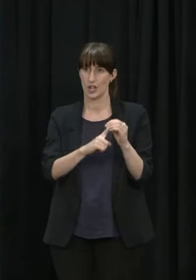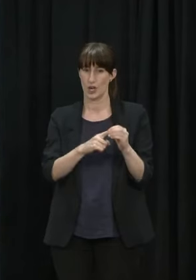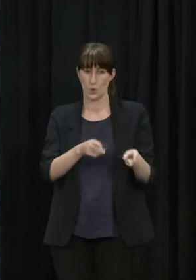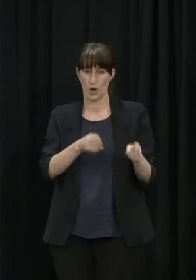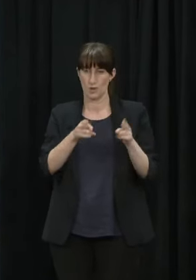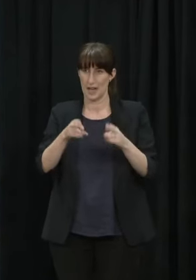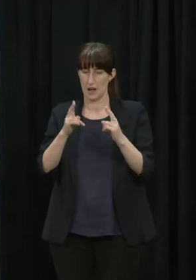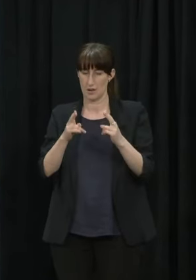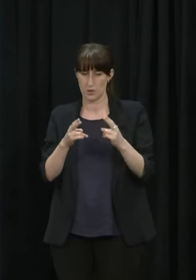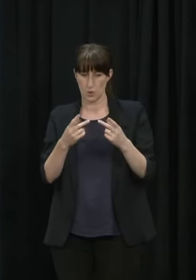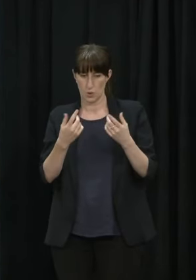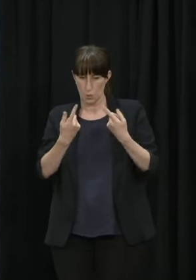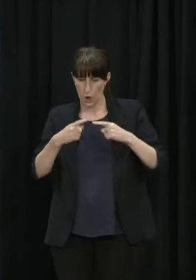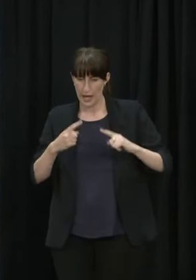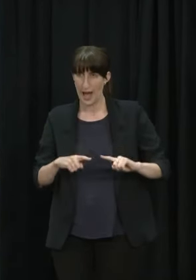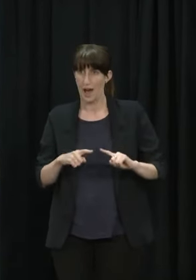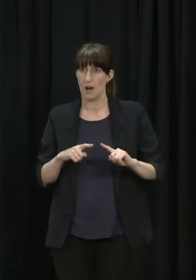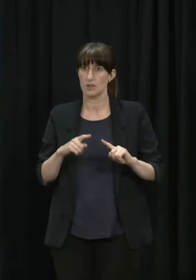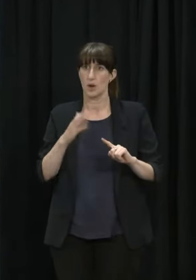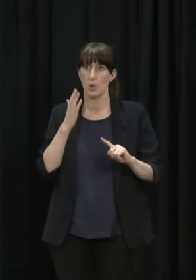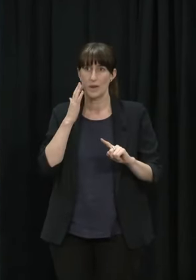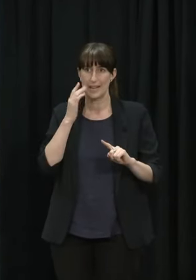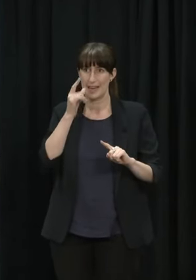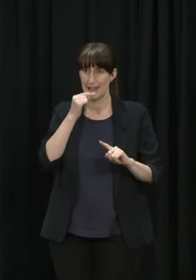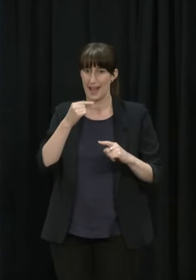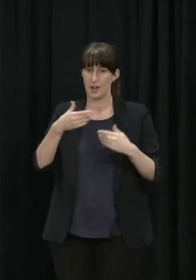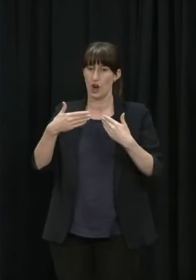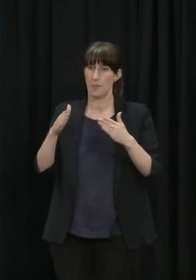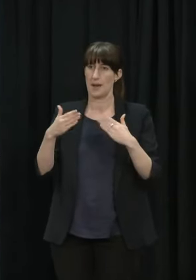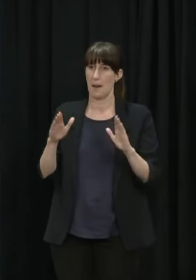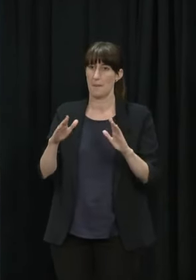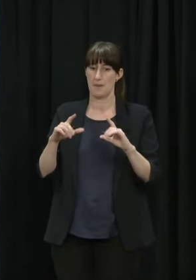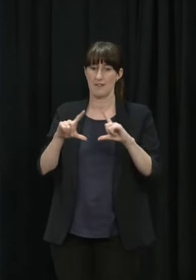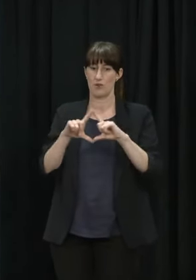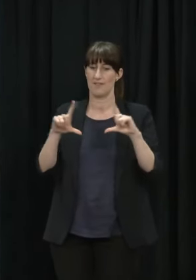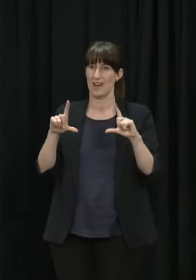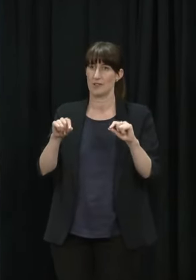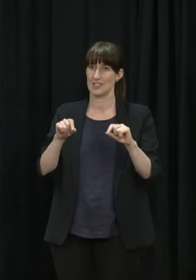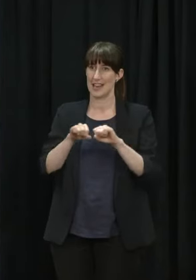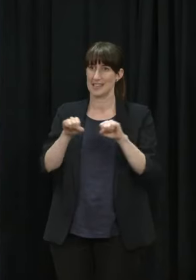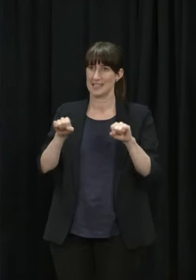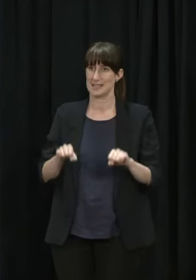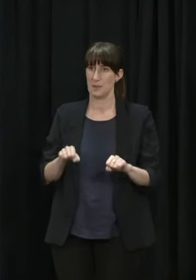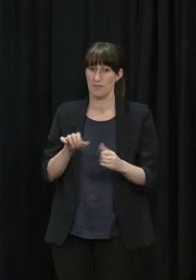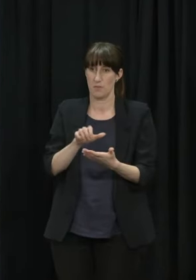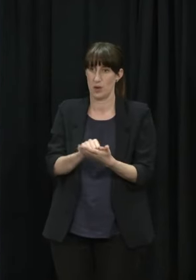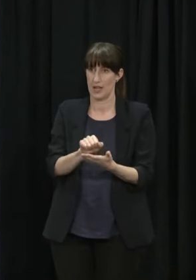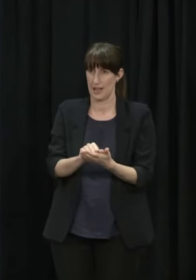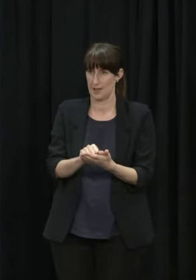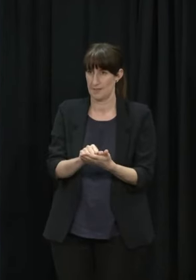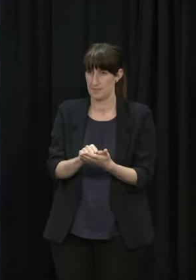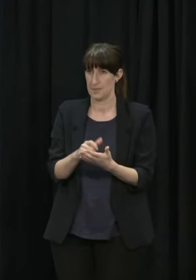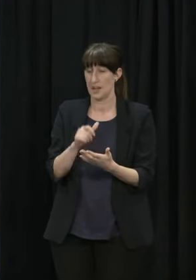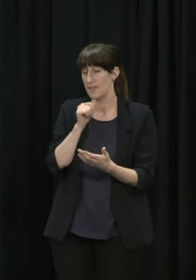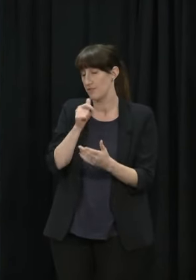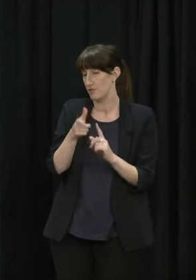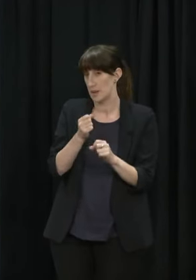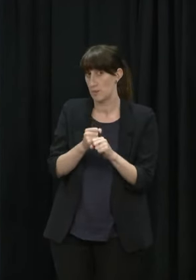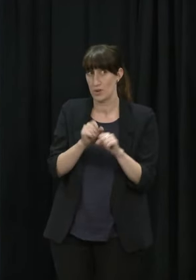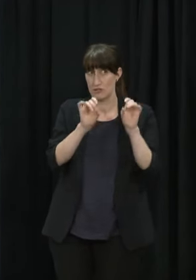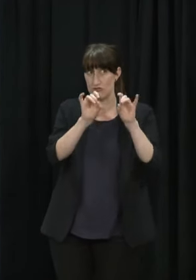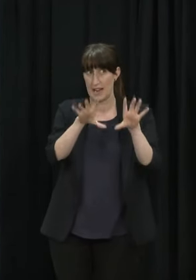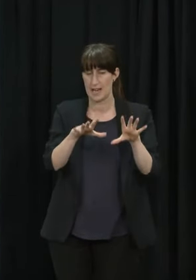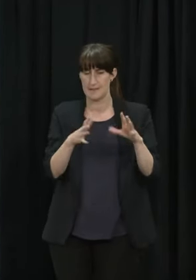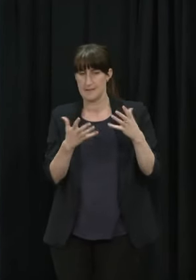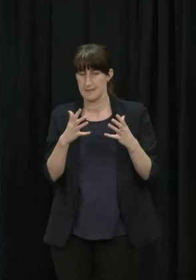because I think it's important that we do that at a time that maximizes people's opportunity to take those up if they're in Australia for example and it will